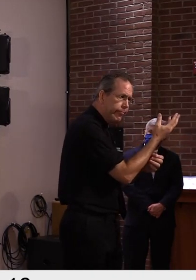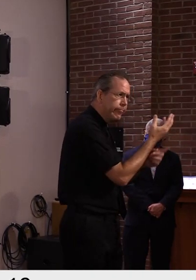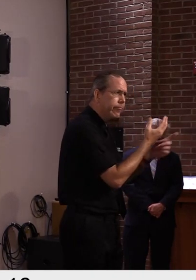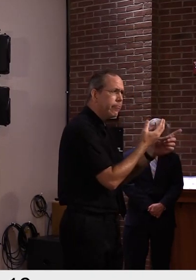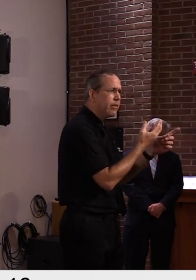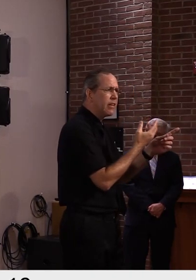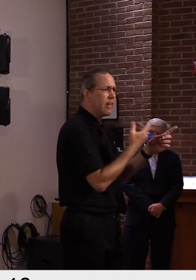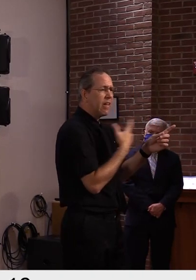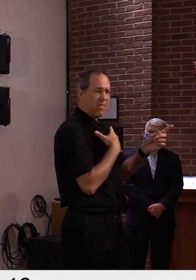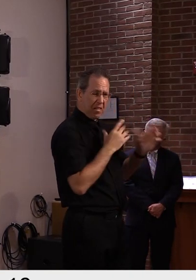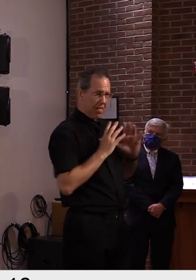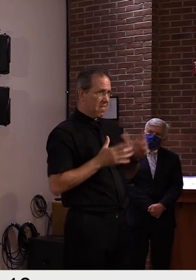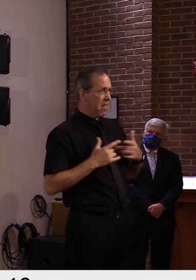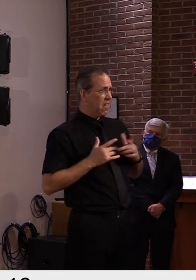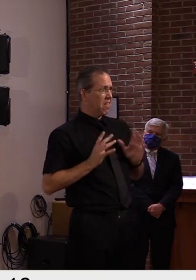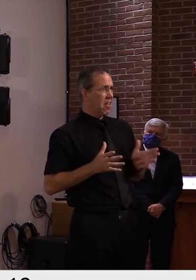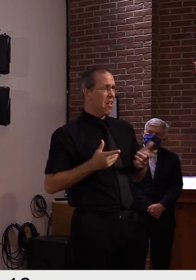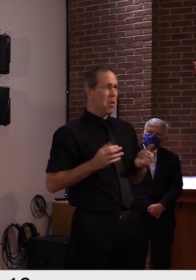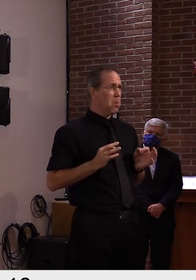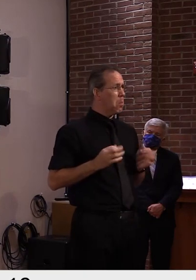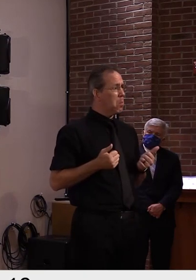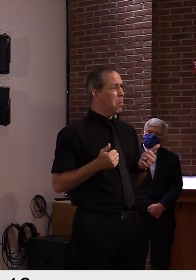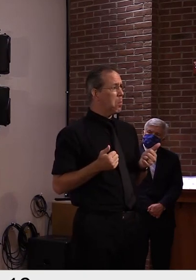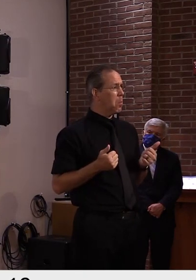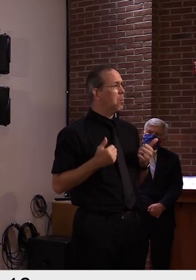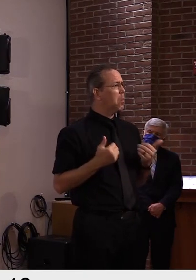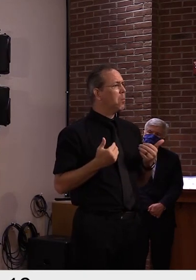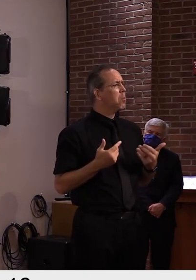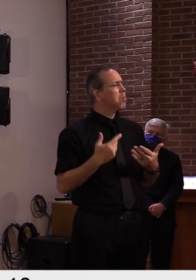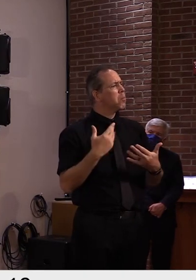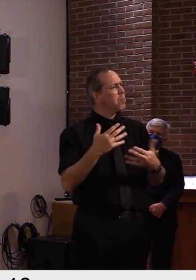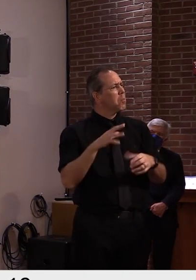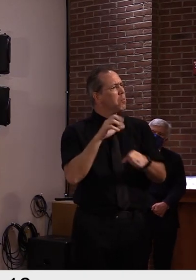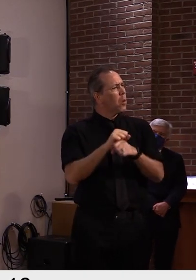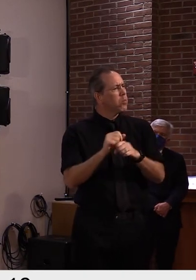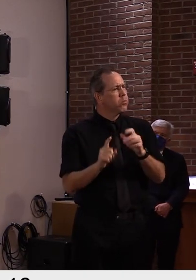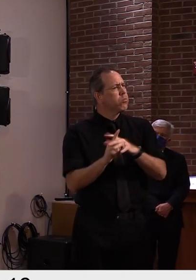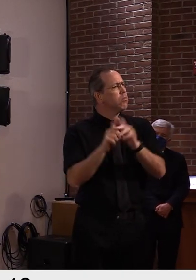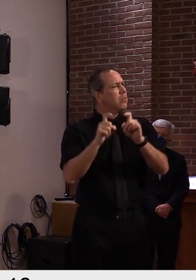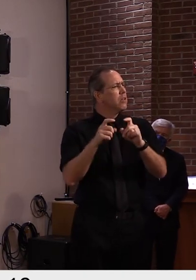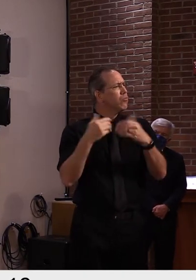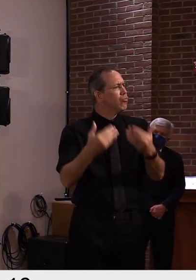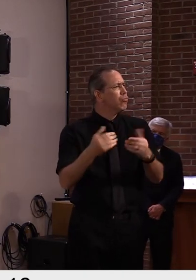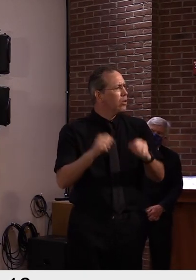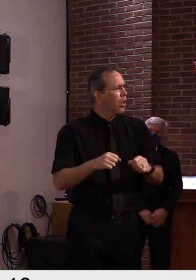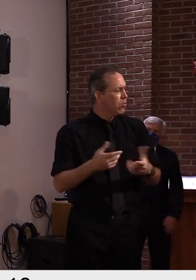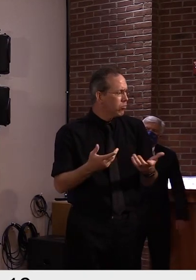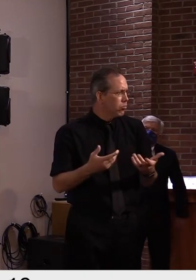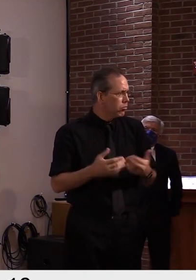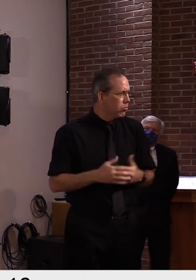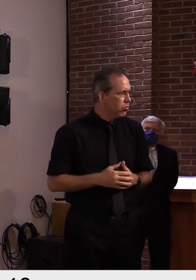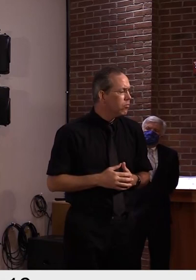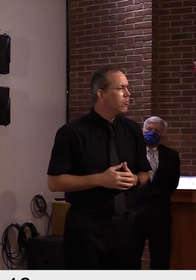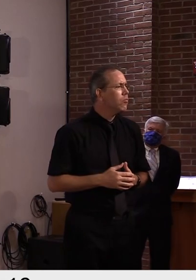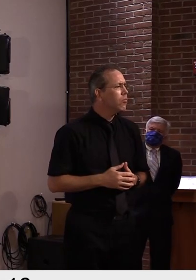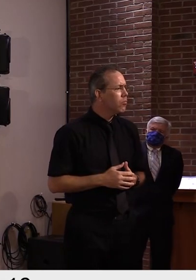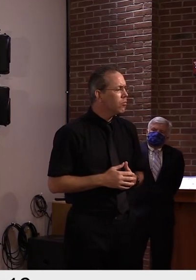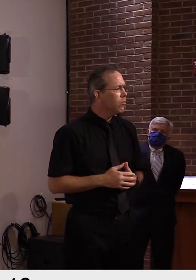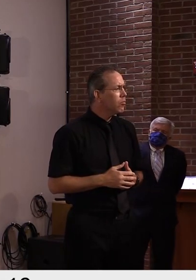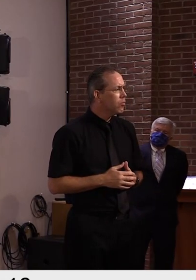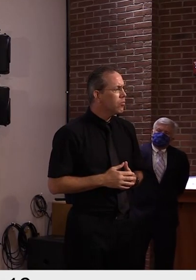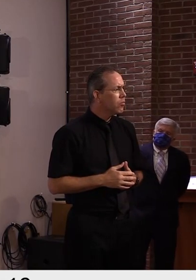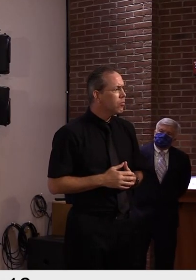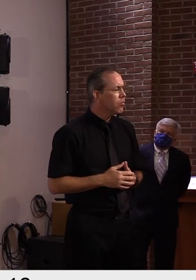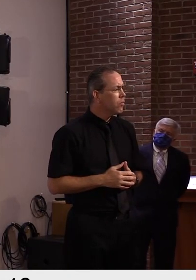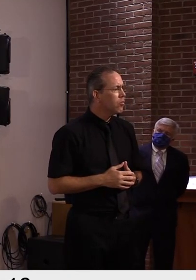same time, um, there are many people who fall in this asymptomatic category, um, who